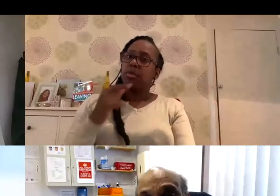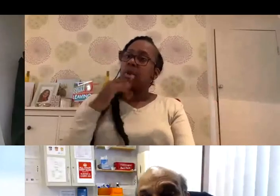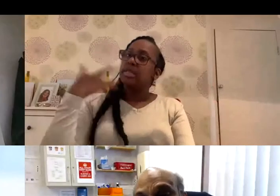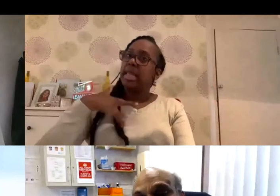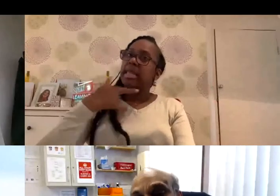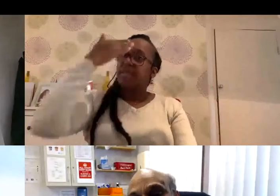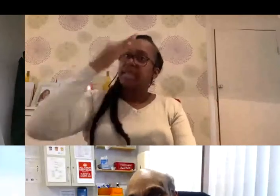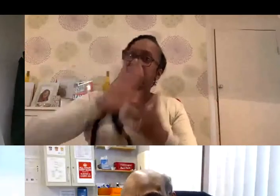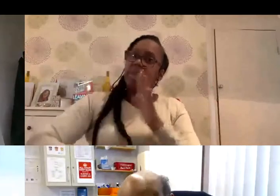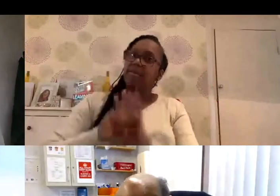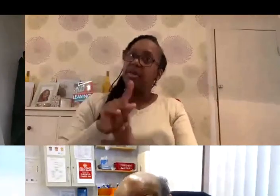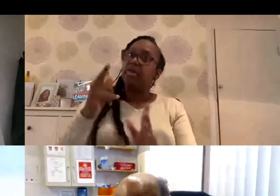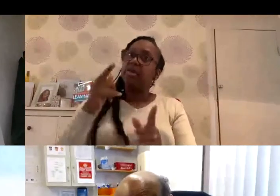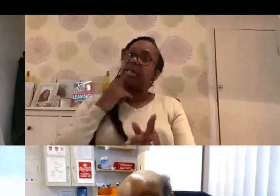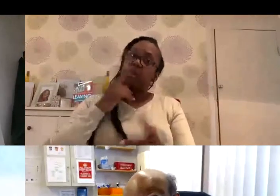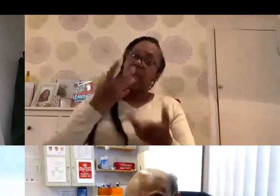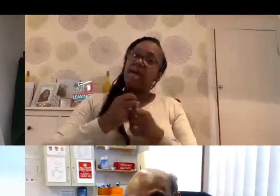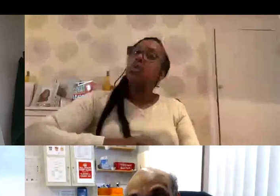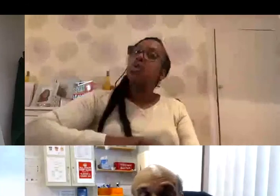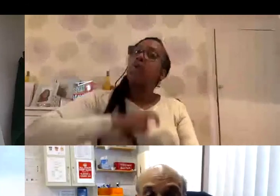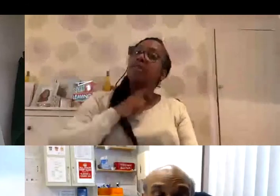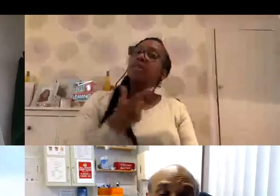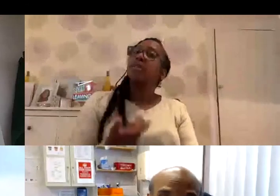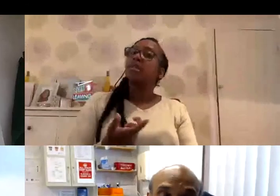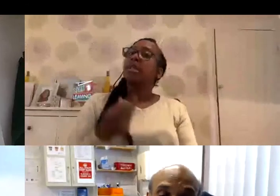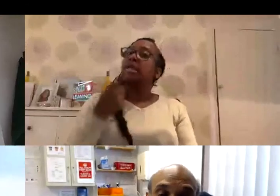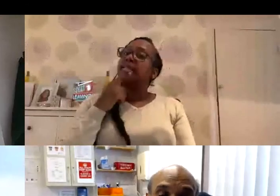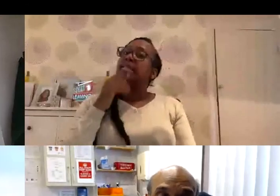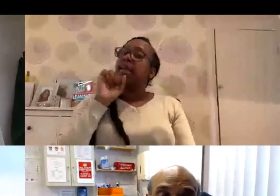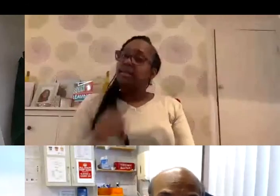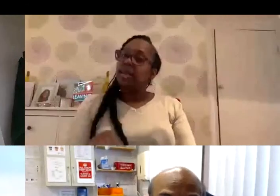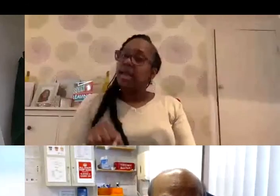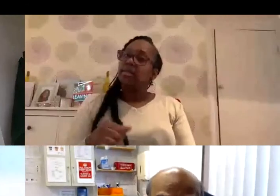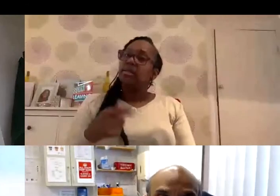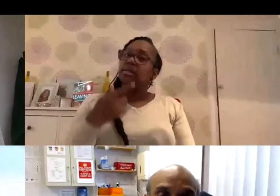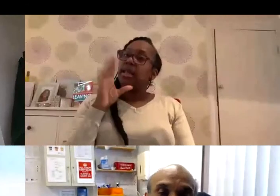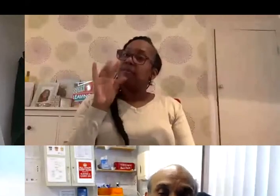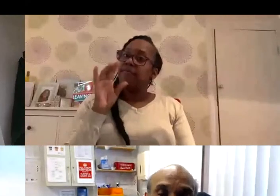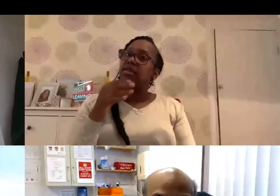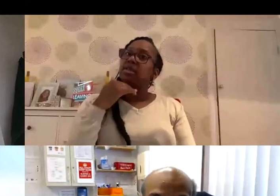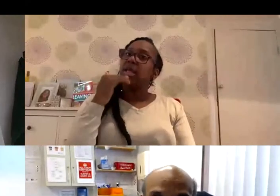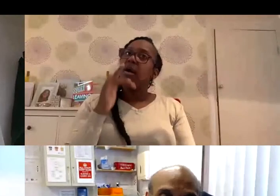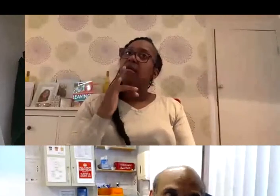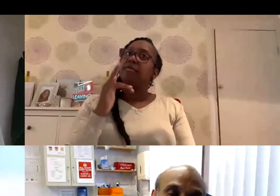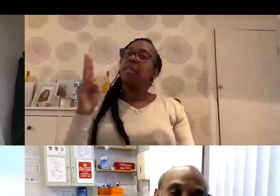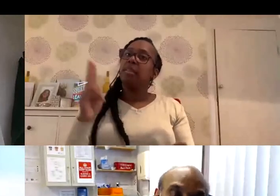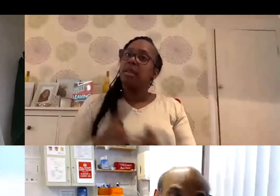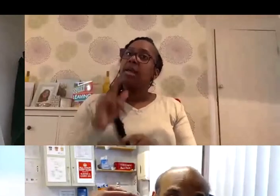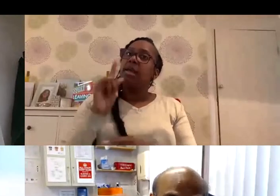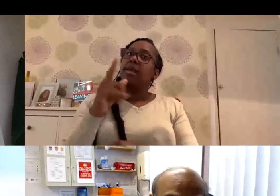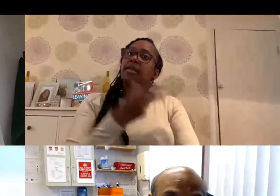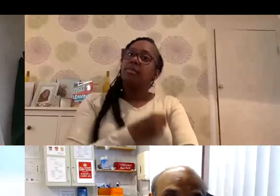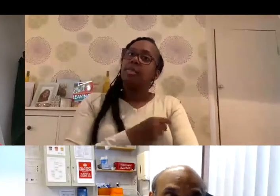of my colleagues, which gives me the confidence as well to say, yes, the science tells you the infection's not enough antibody levels, get the booster